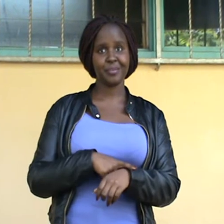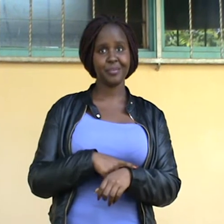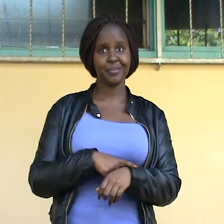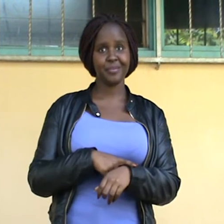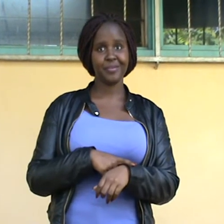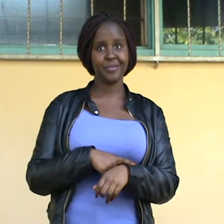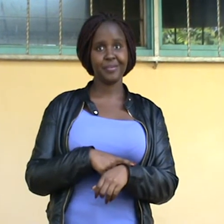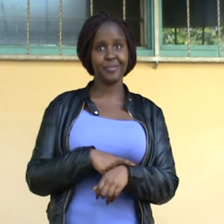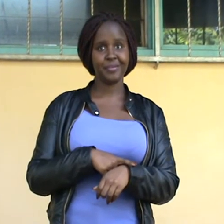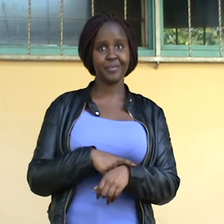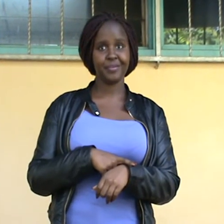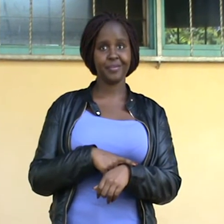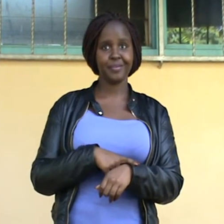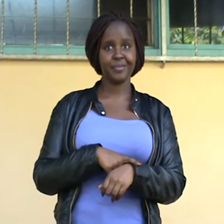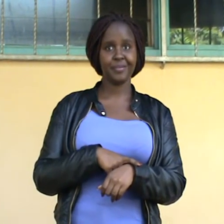A few minutes only.